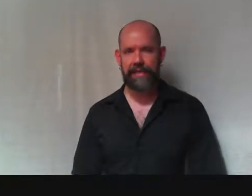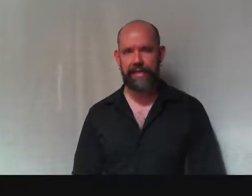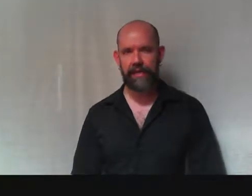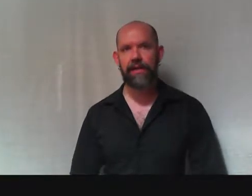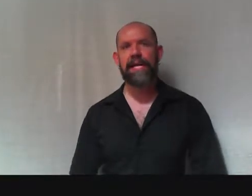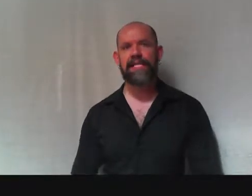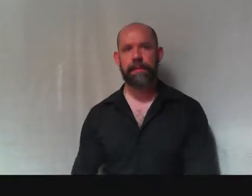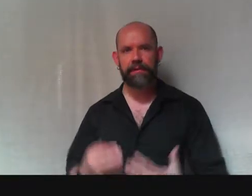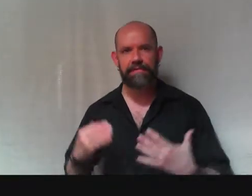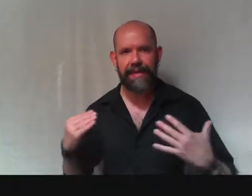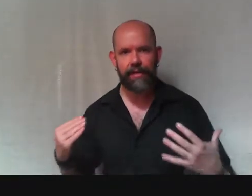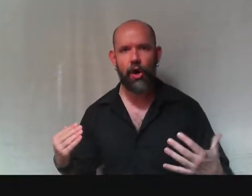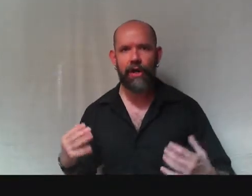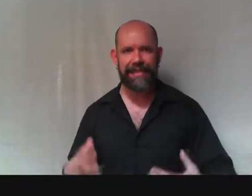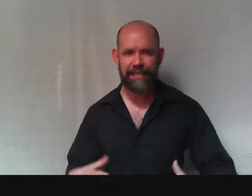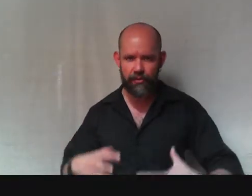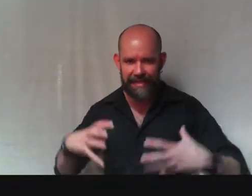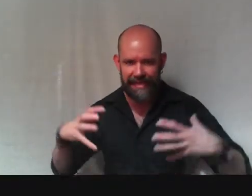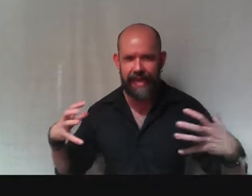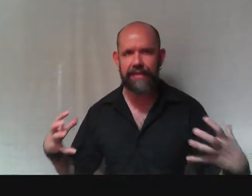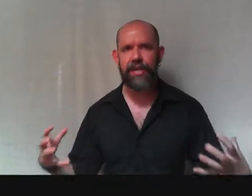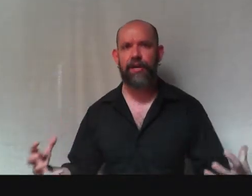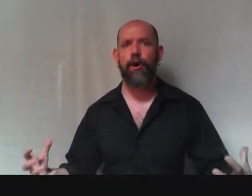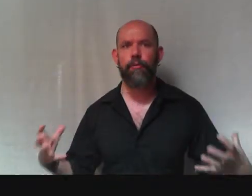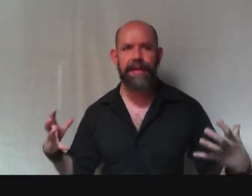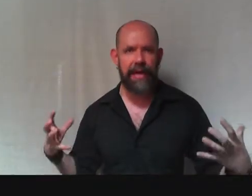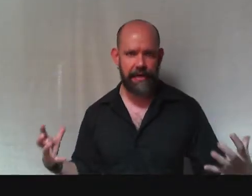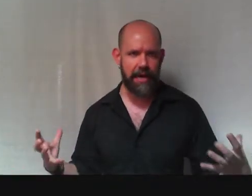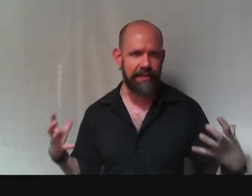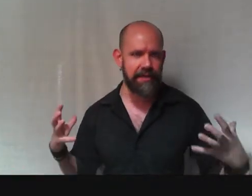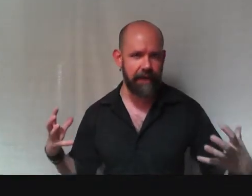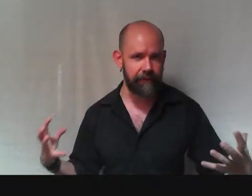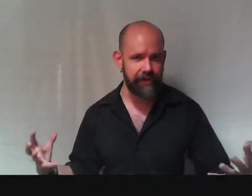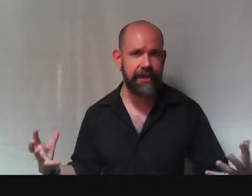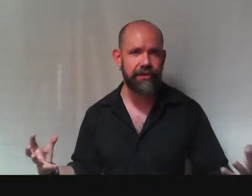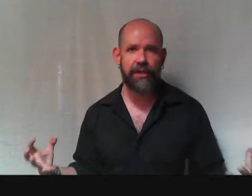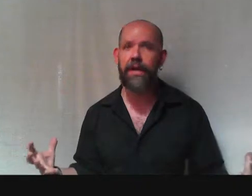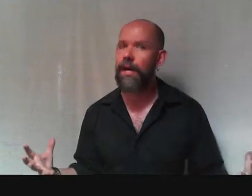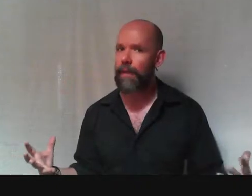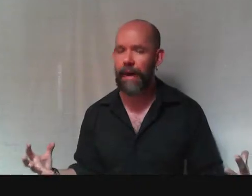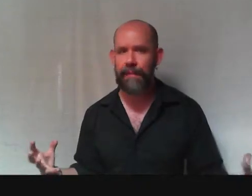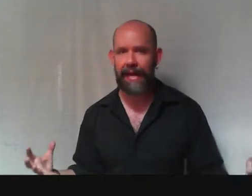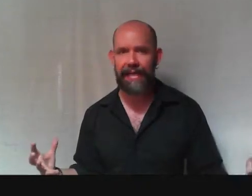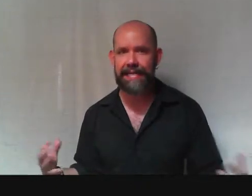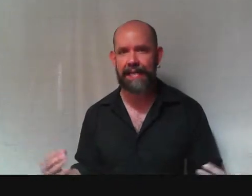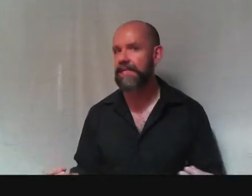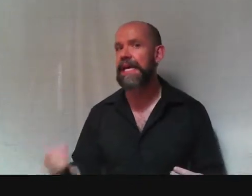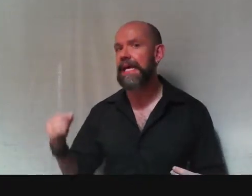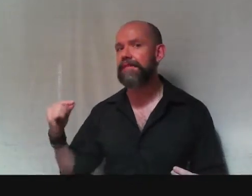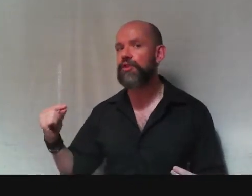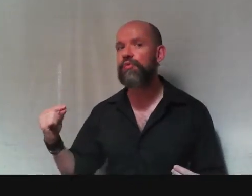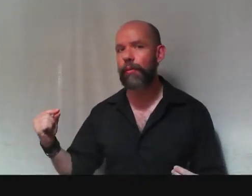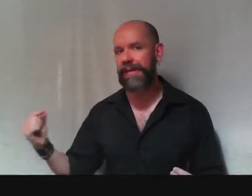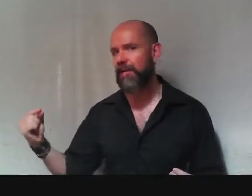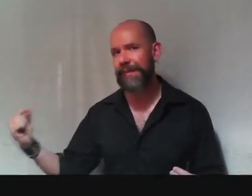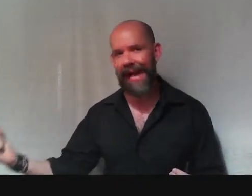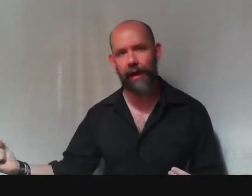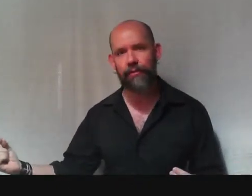here is to be able to find an audience to engage in open and honest conversation about my ideas. If you won't hear me out,